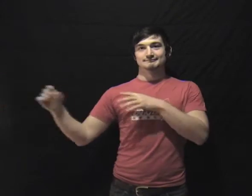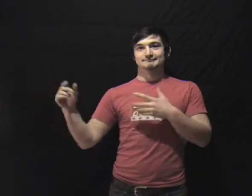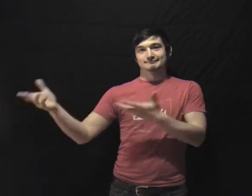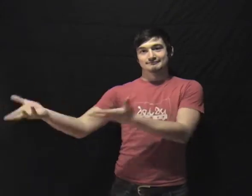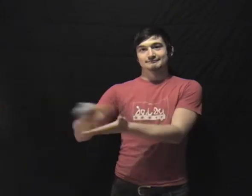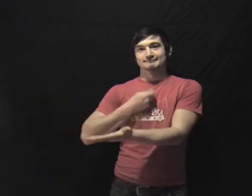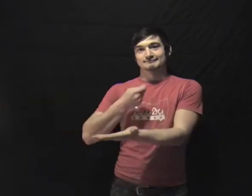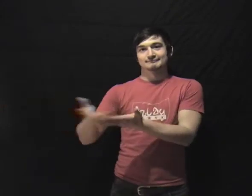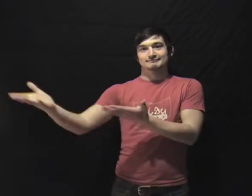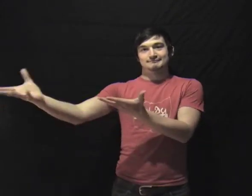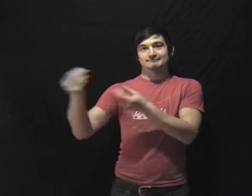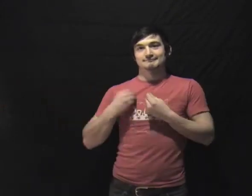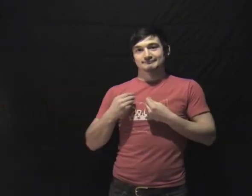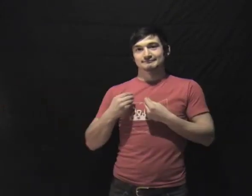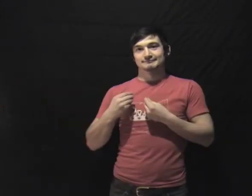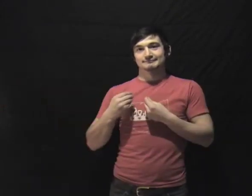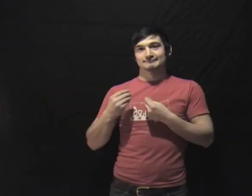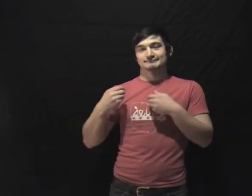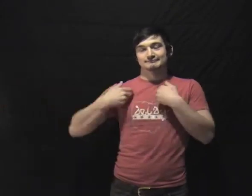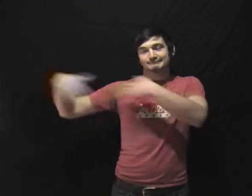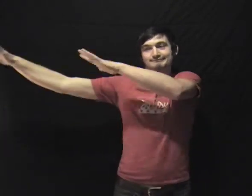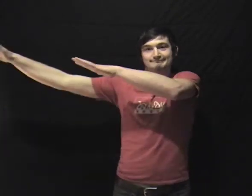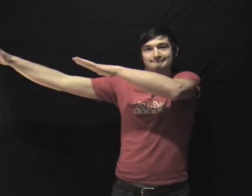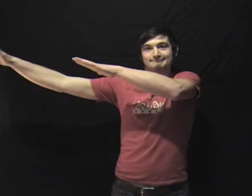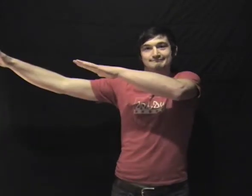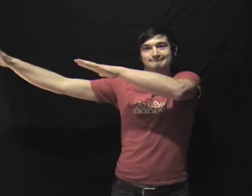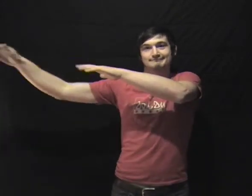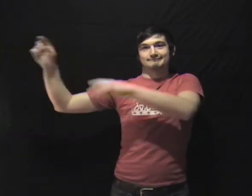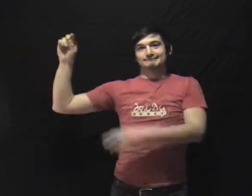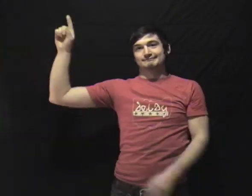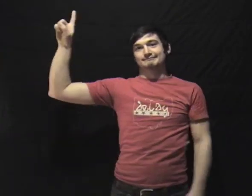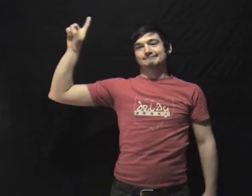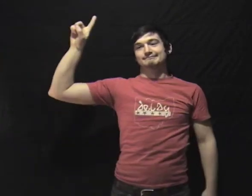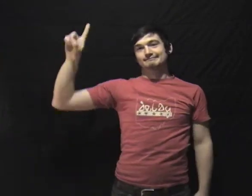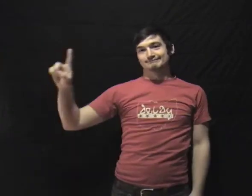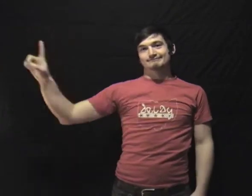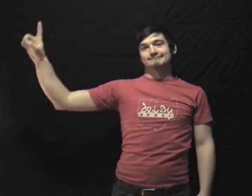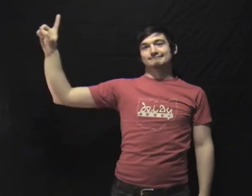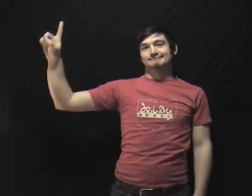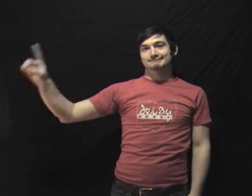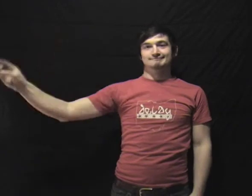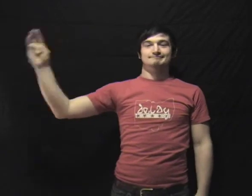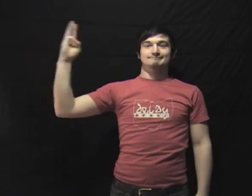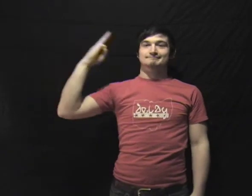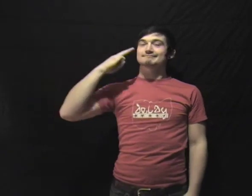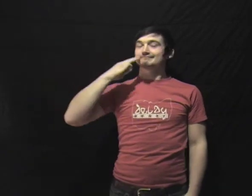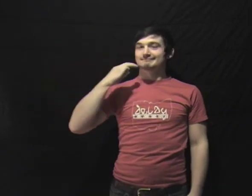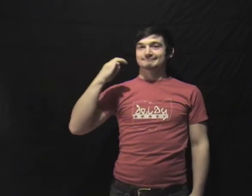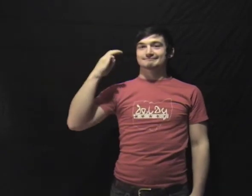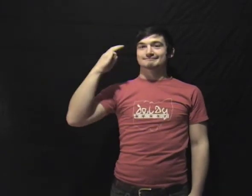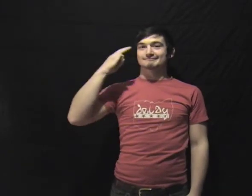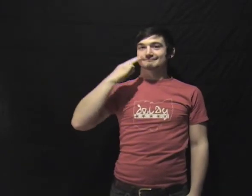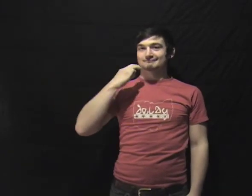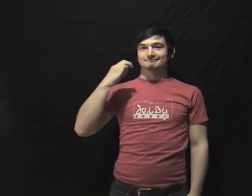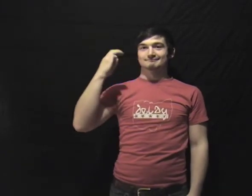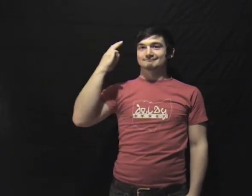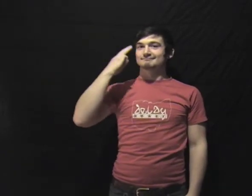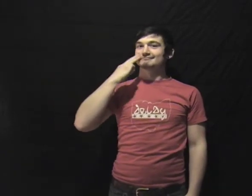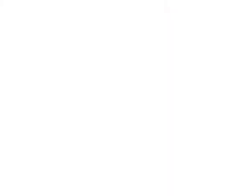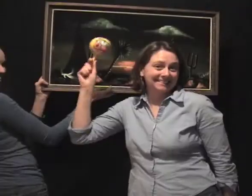you gave to me On the way to Mexico